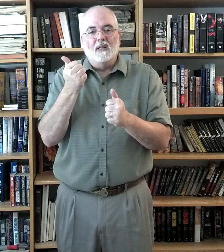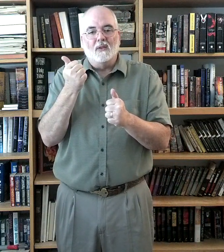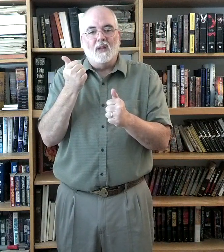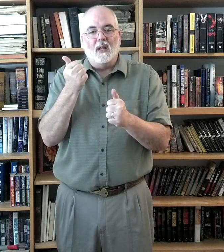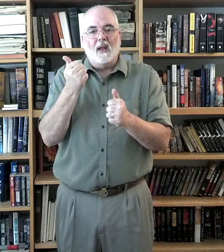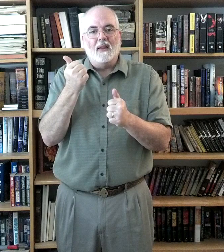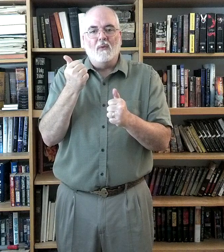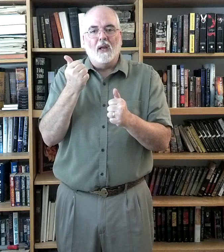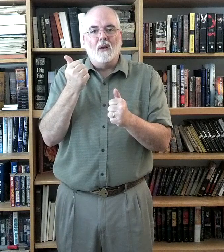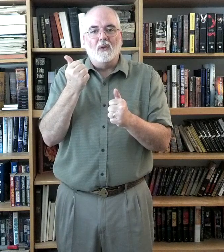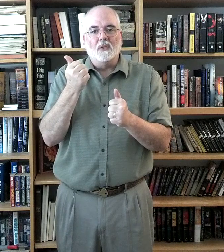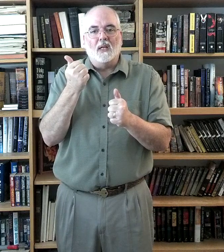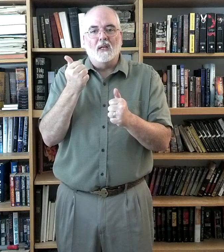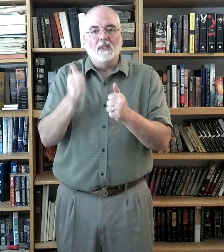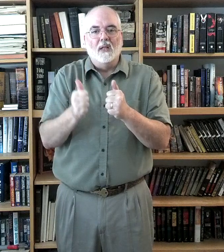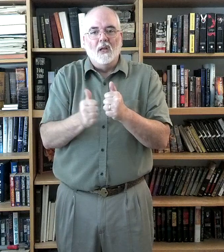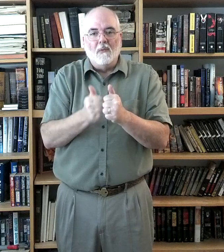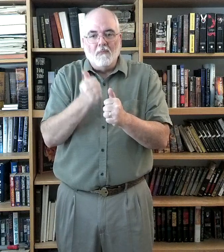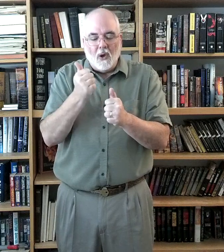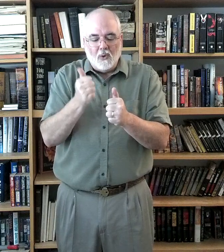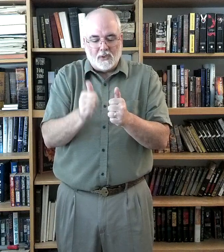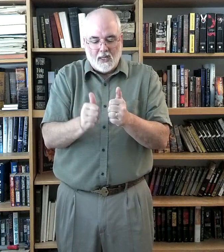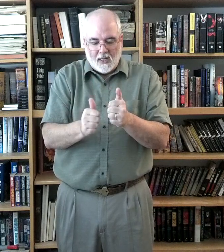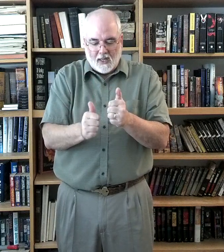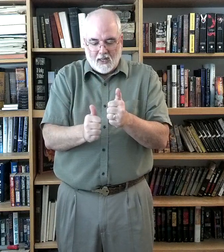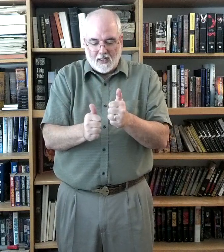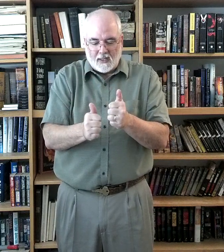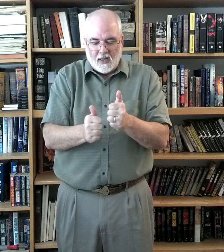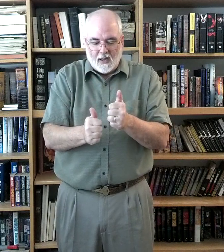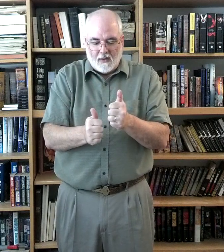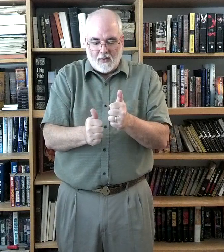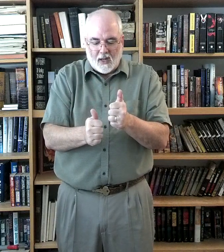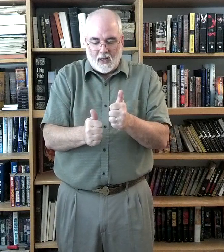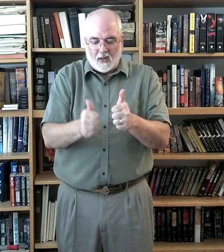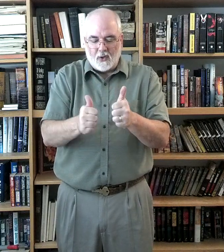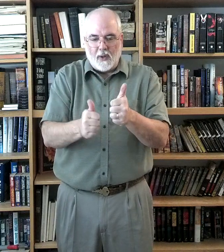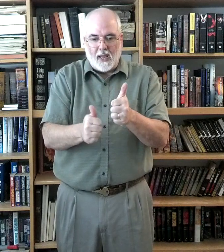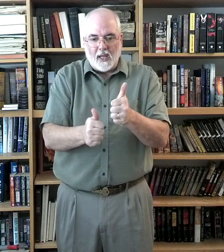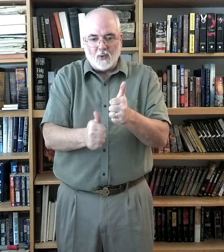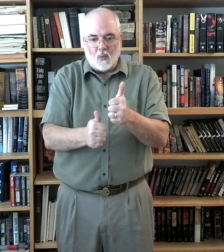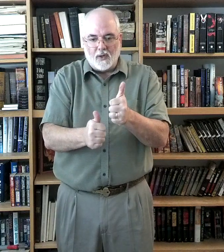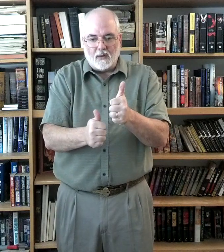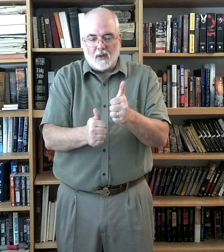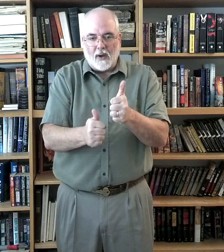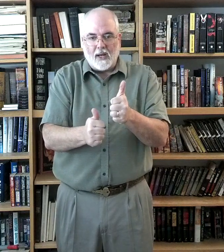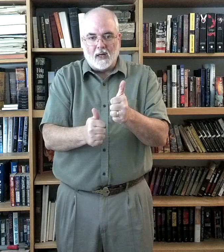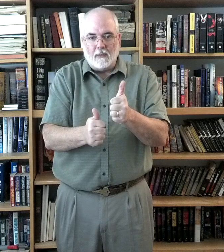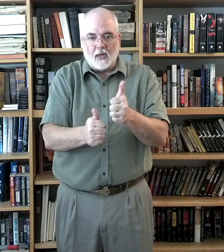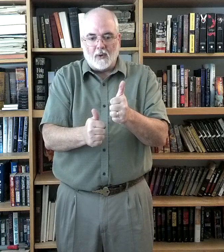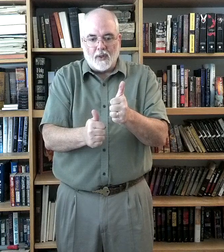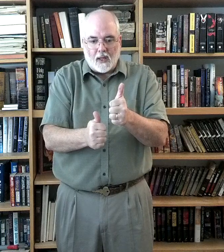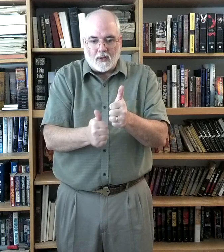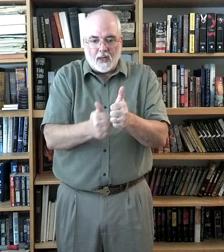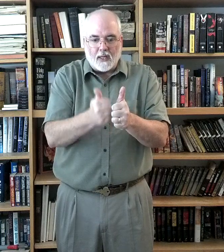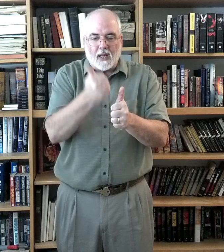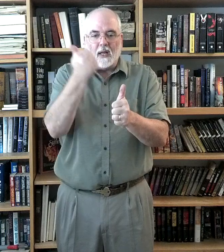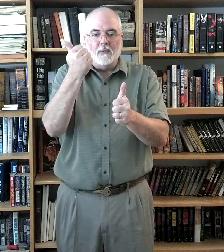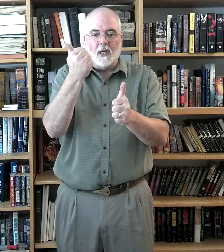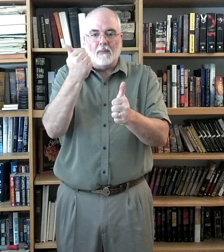Okay? I think we got all those signs. Most is two A hands, one, the right hand a little bit lower than the other and it kind of comes up